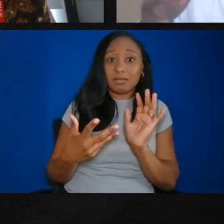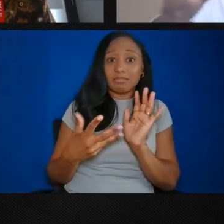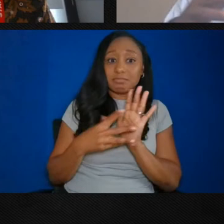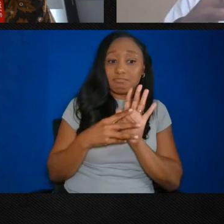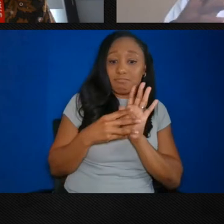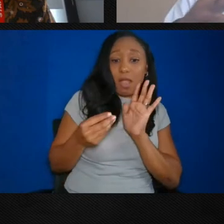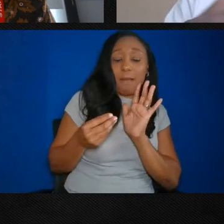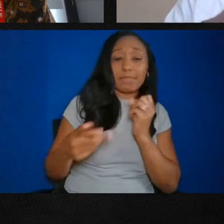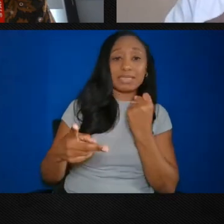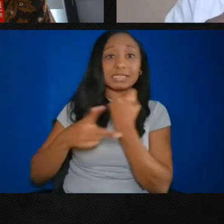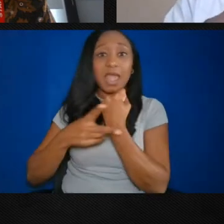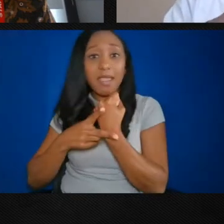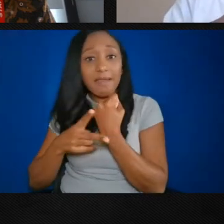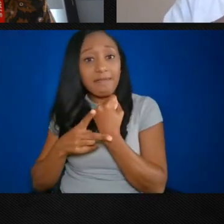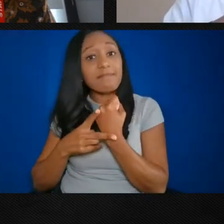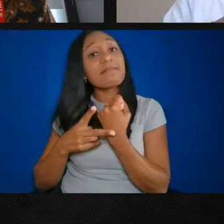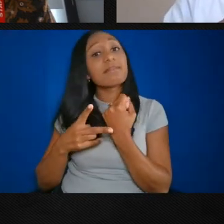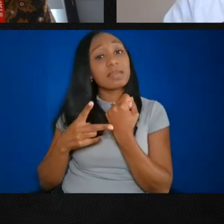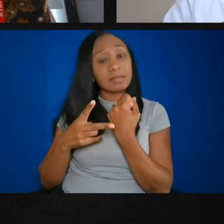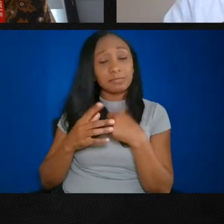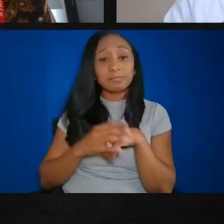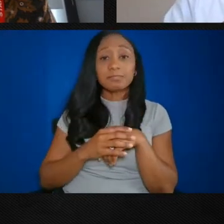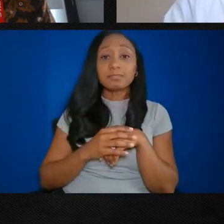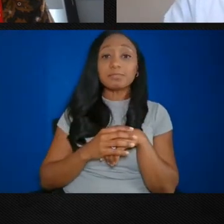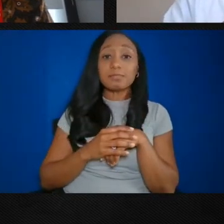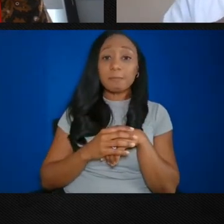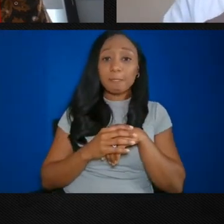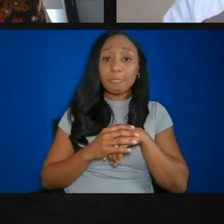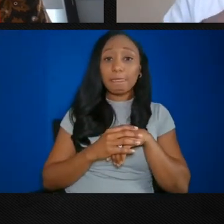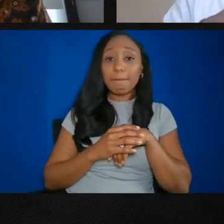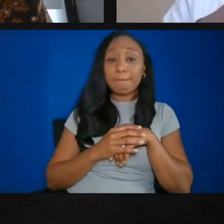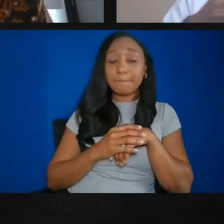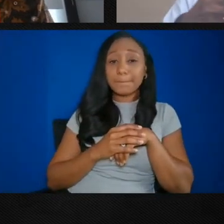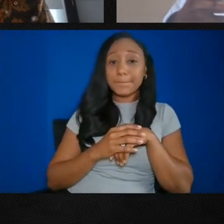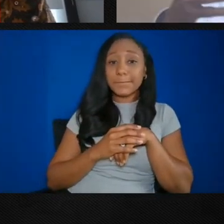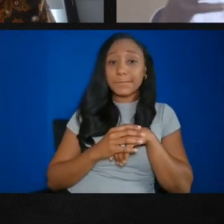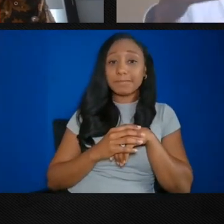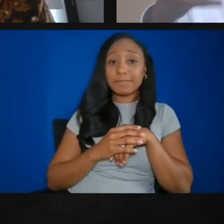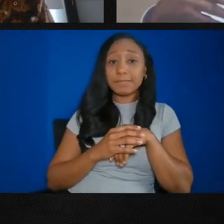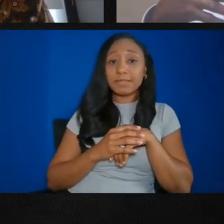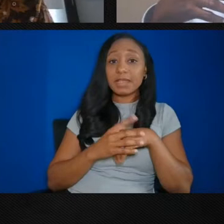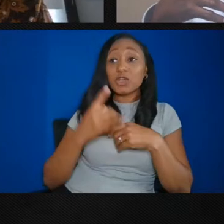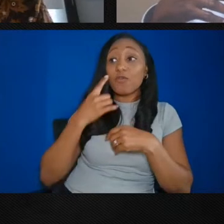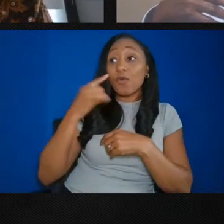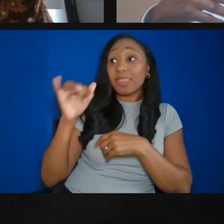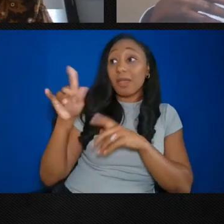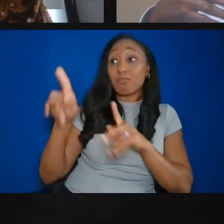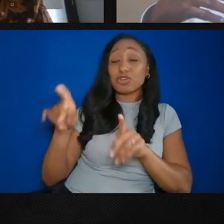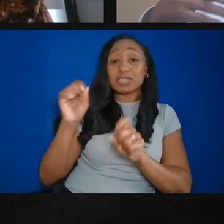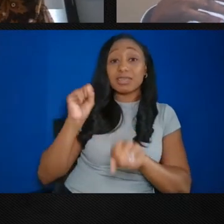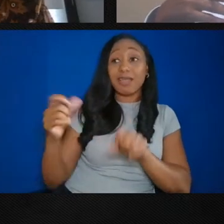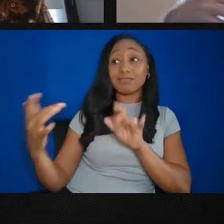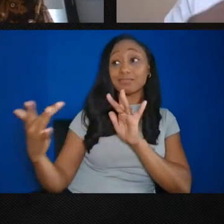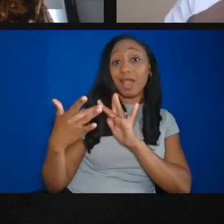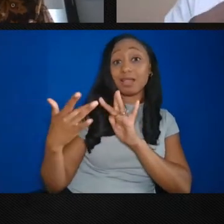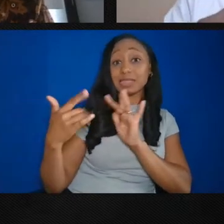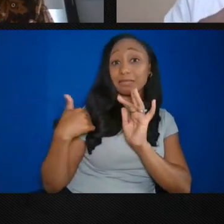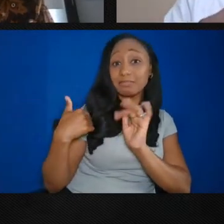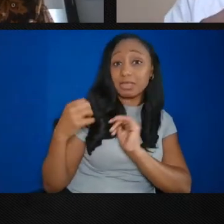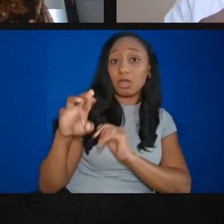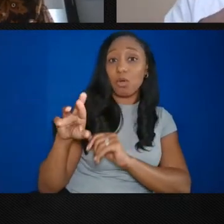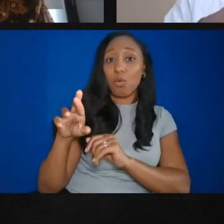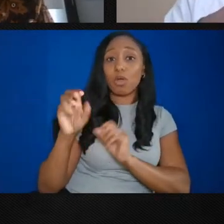packaging and so forth. So again, you can tell that person, can reach out to me or Corey Lewis